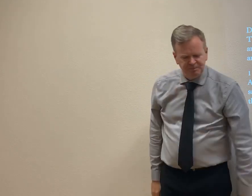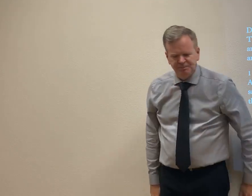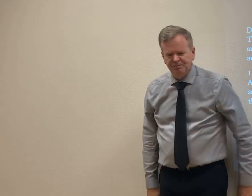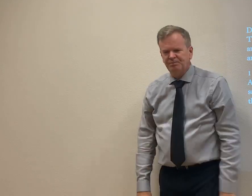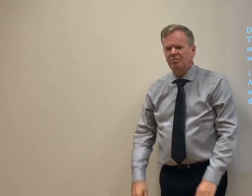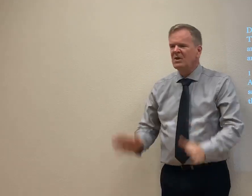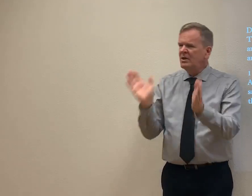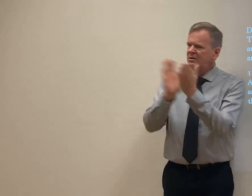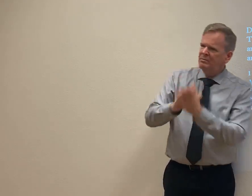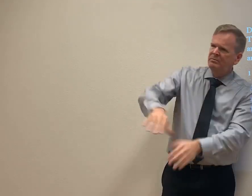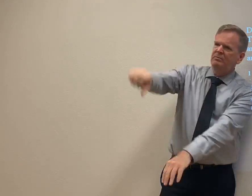money.